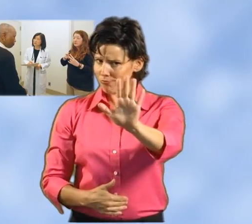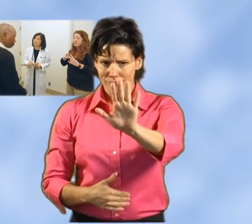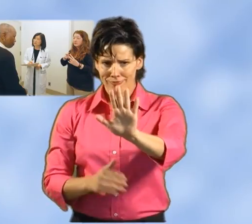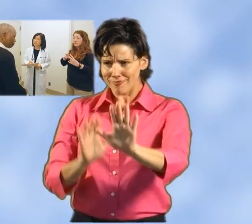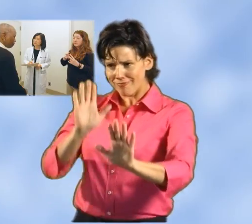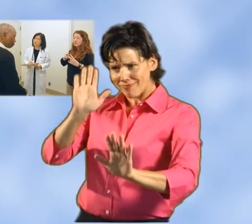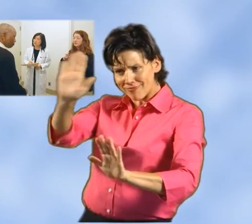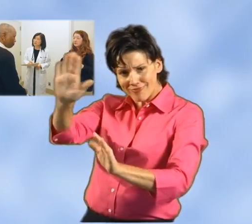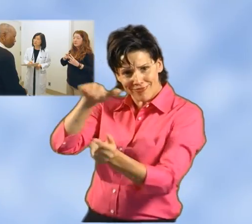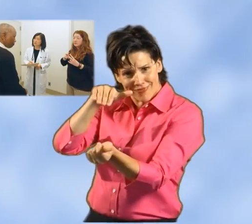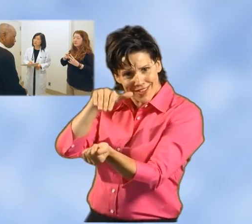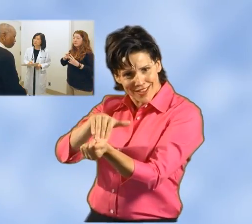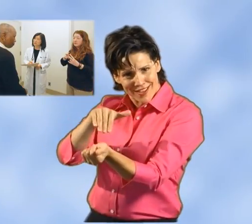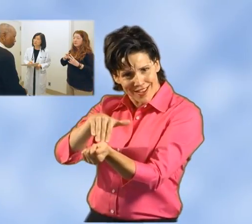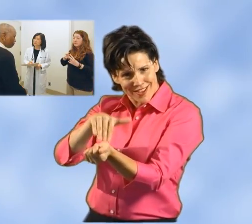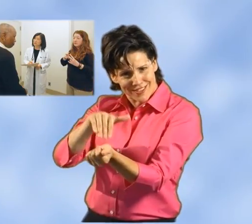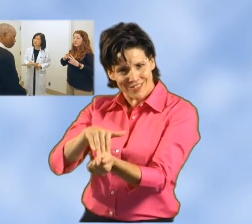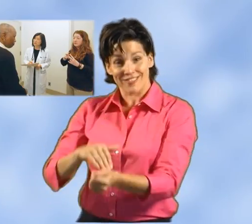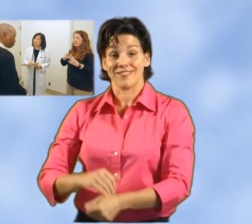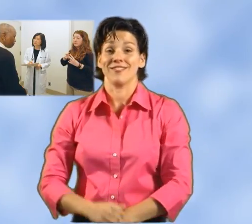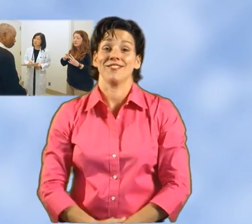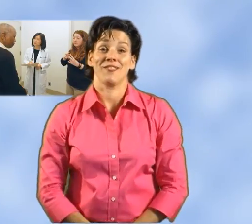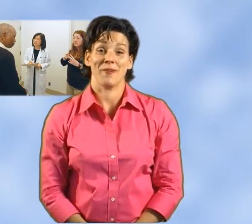your responsibility, it is the doctor's.